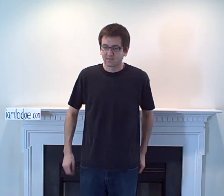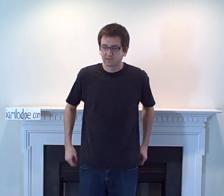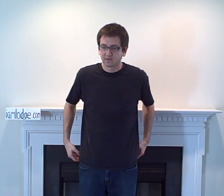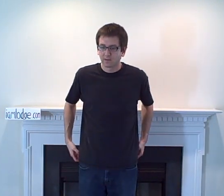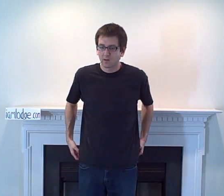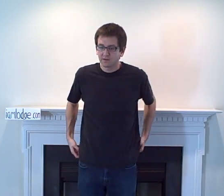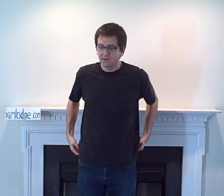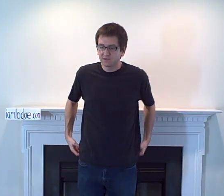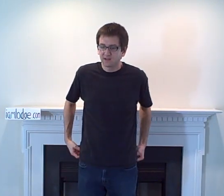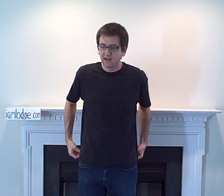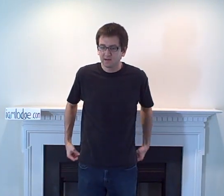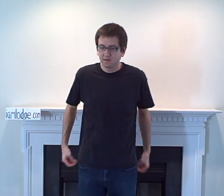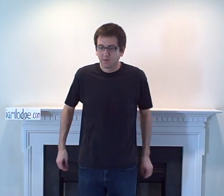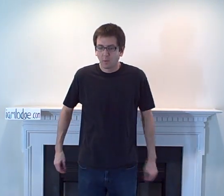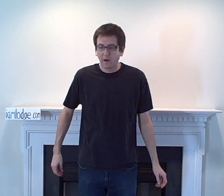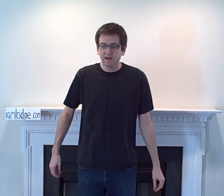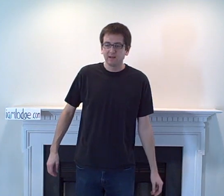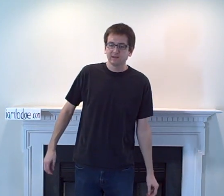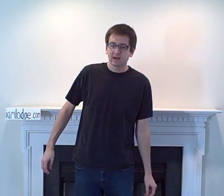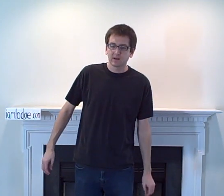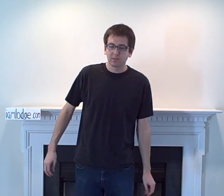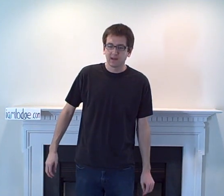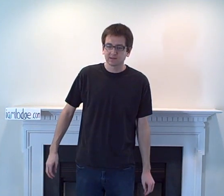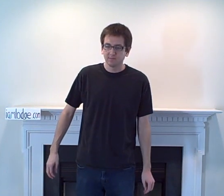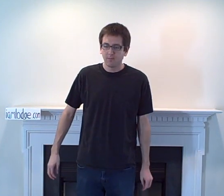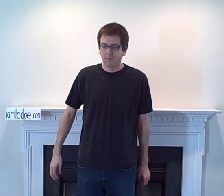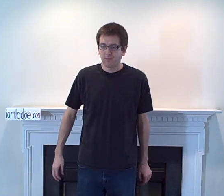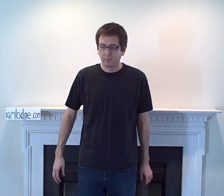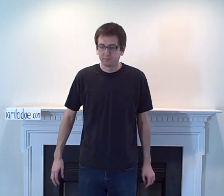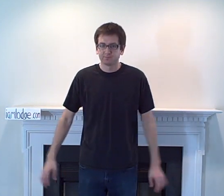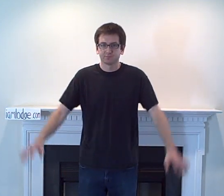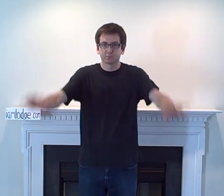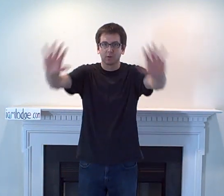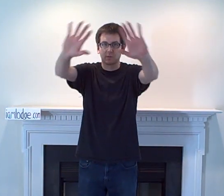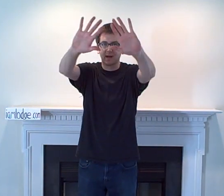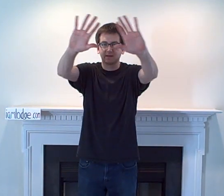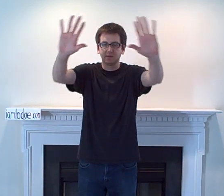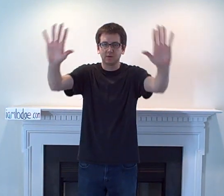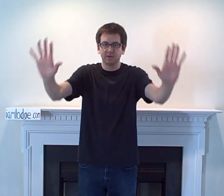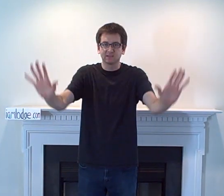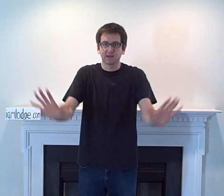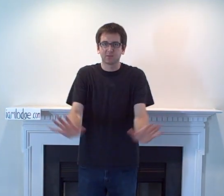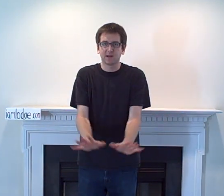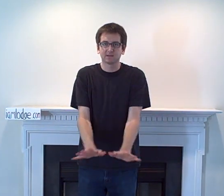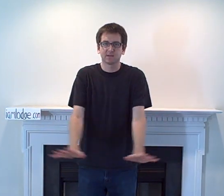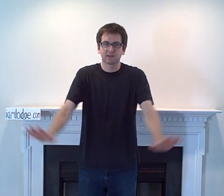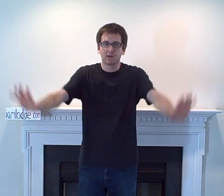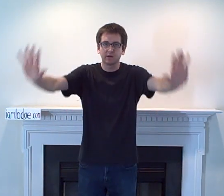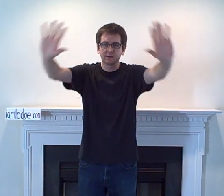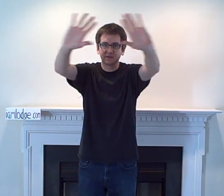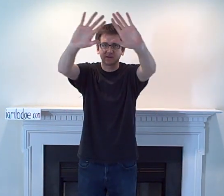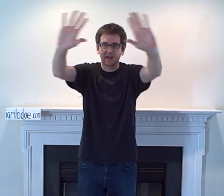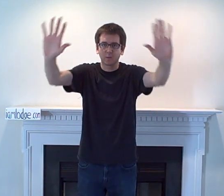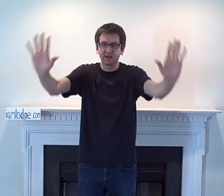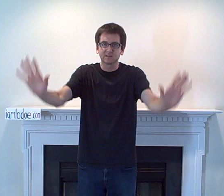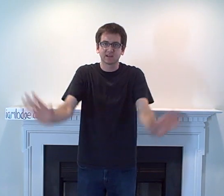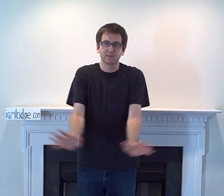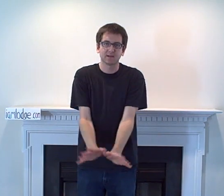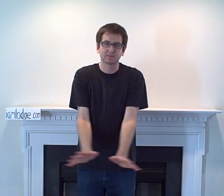So the longer you stand waiting in the cytoplasm, we're back to the cytoplasm here. So the longer you stand waiting in the cytoplasm,